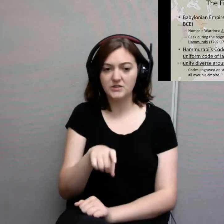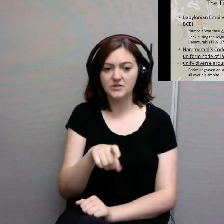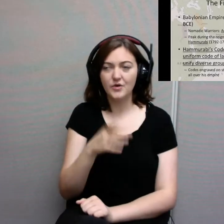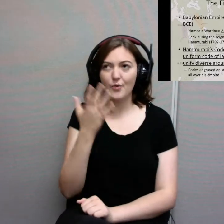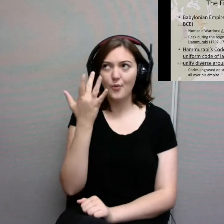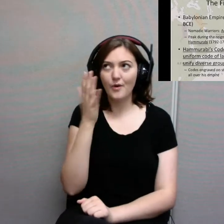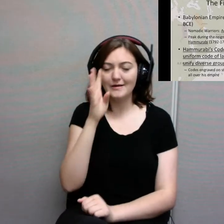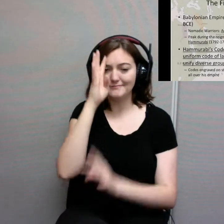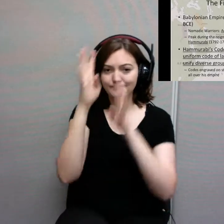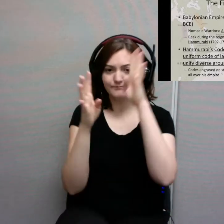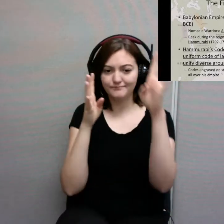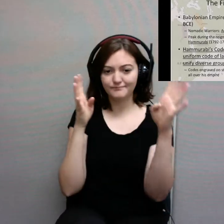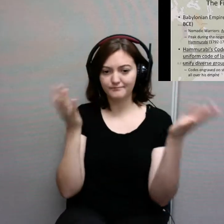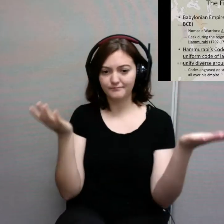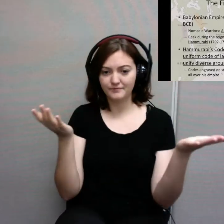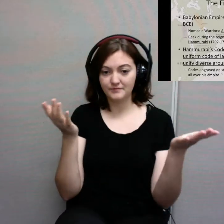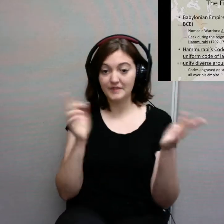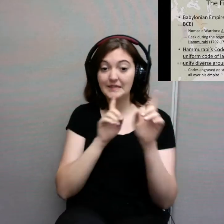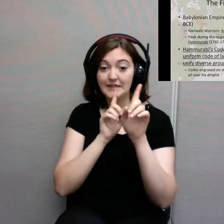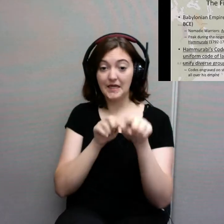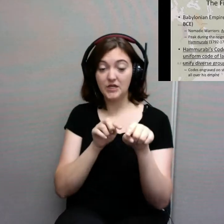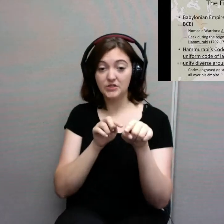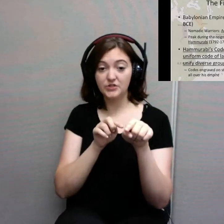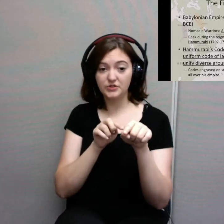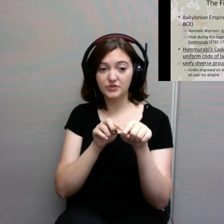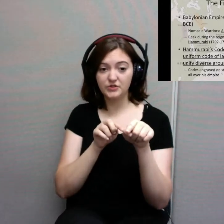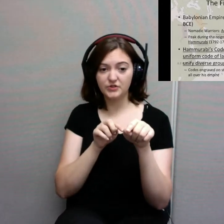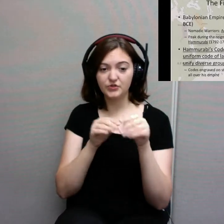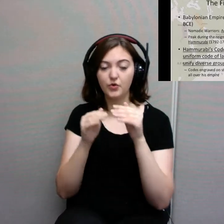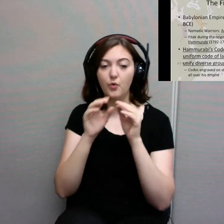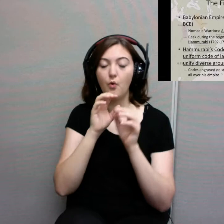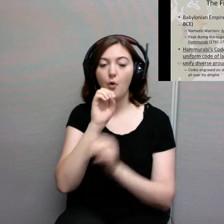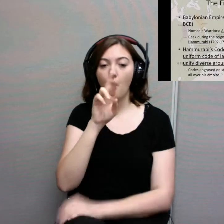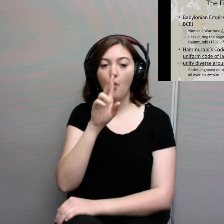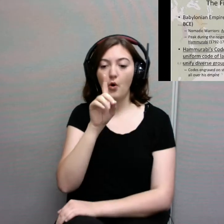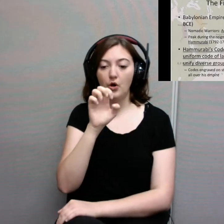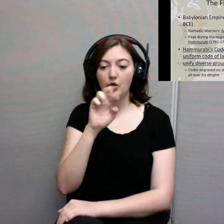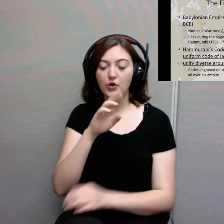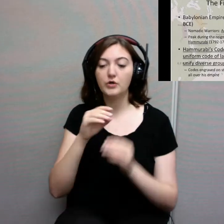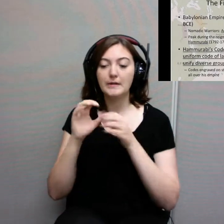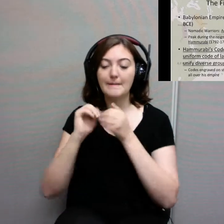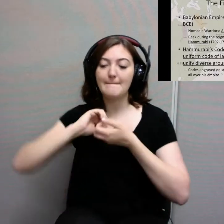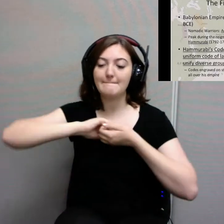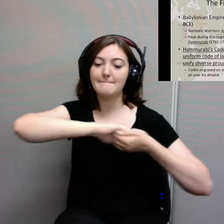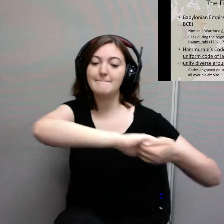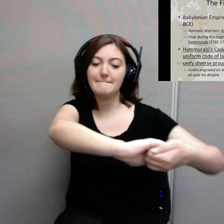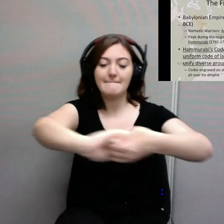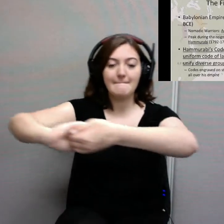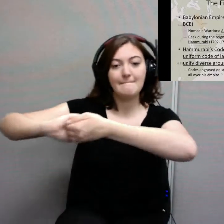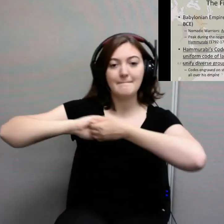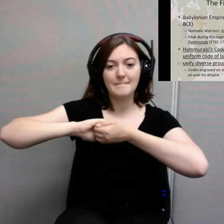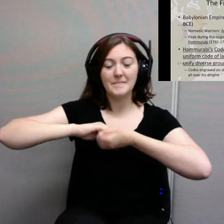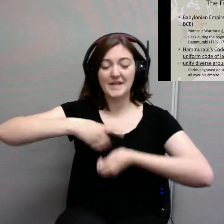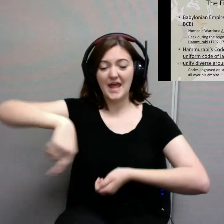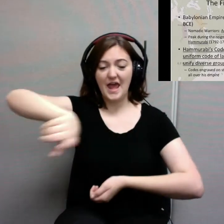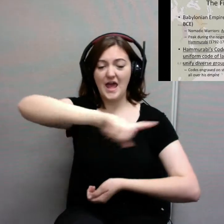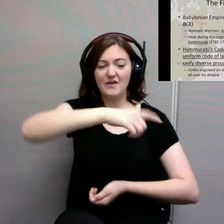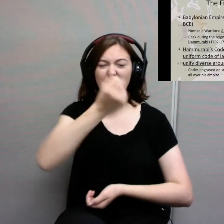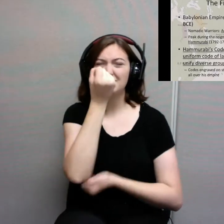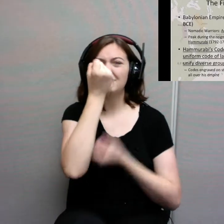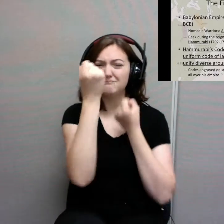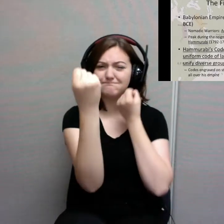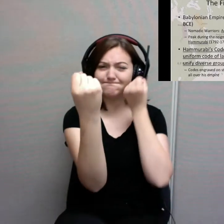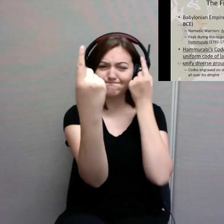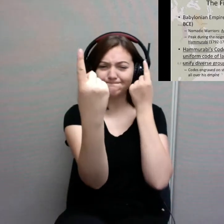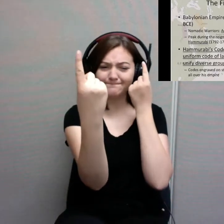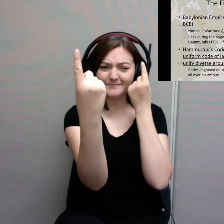order and unity. You need everyone to understand how they need to act and behave in a society